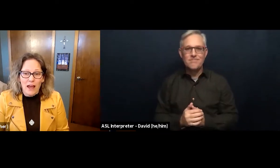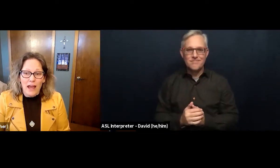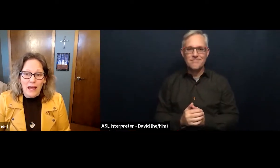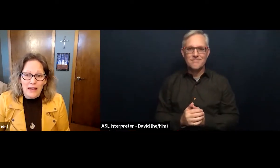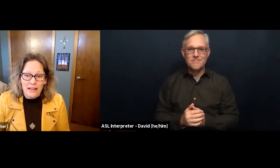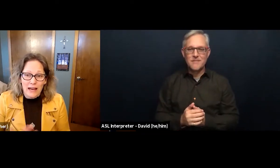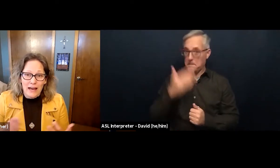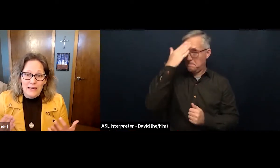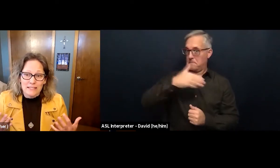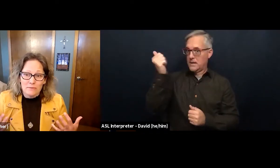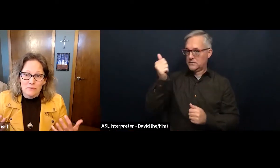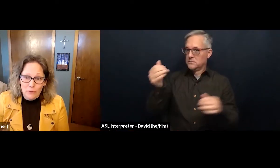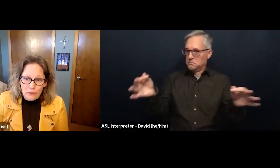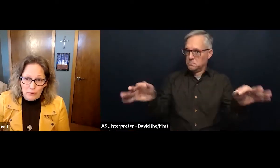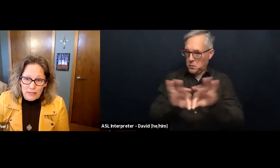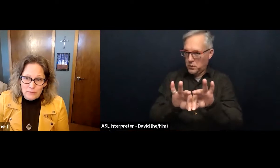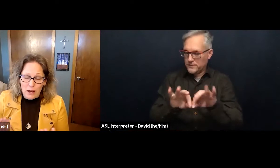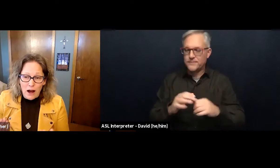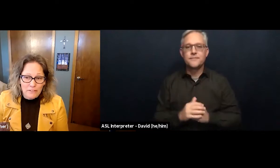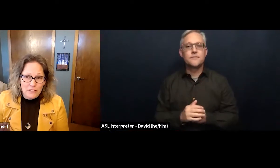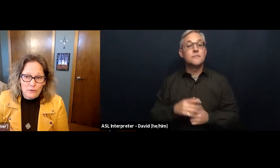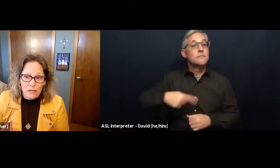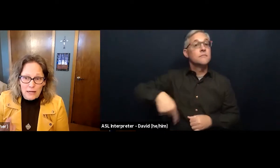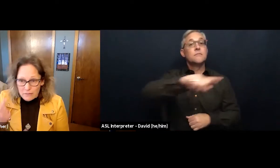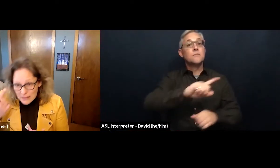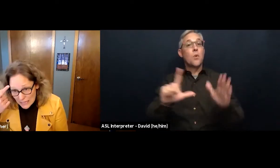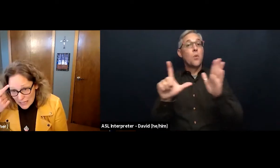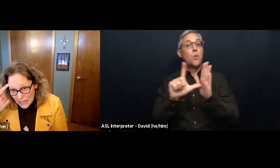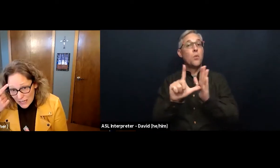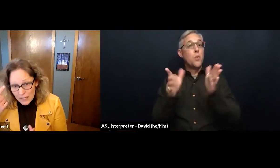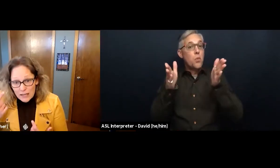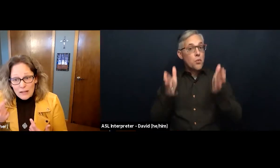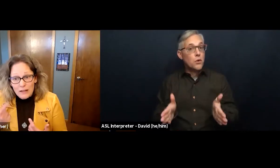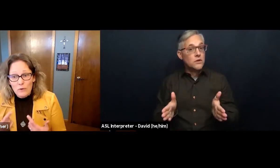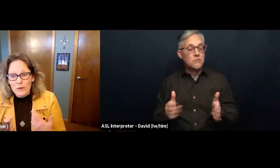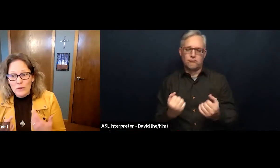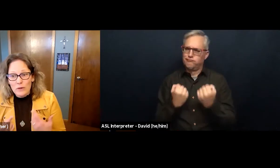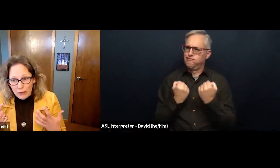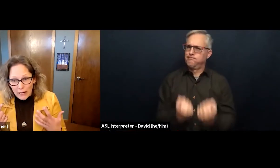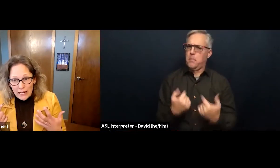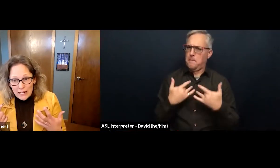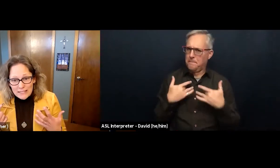And as Lutherans, we often do a lot of thinking. We use our brains.